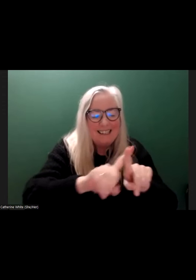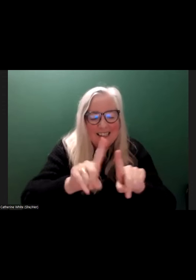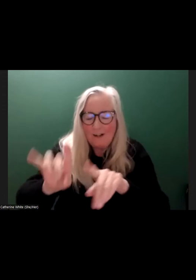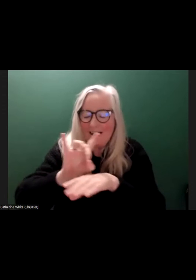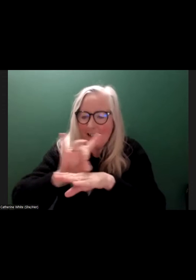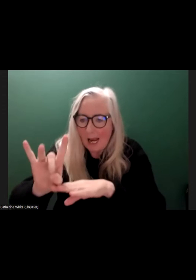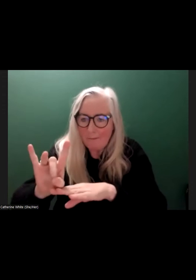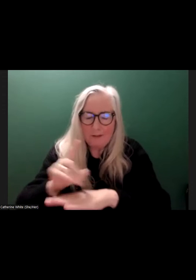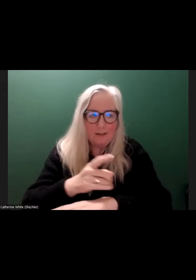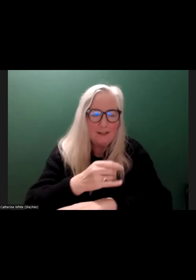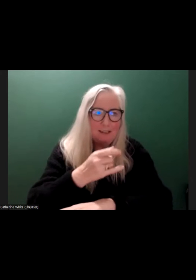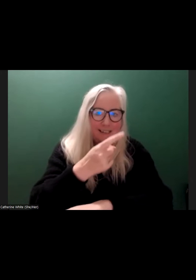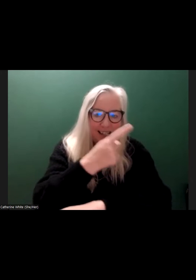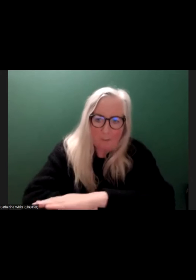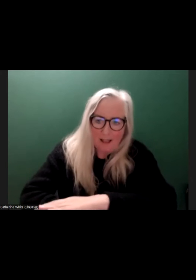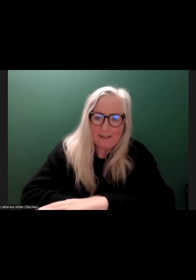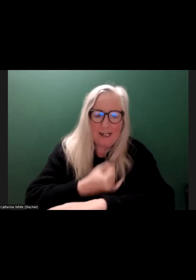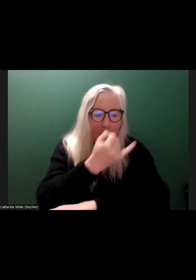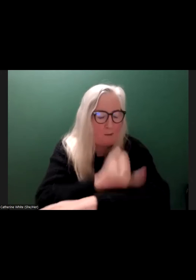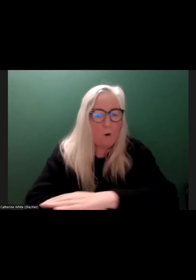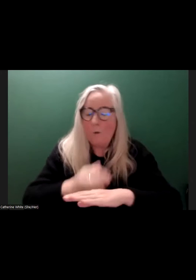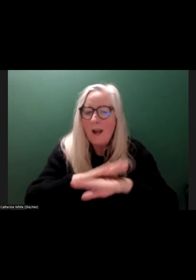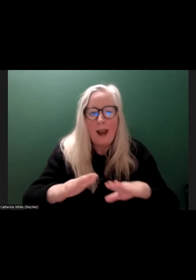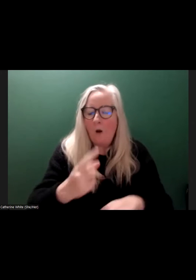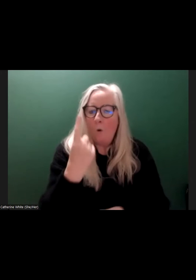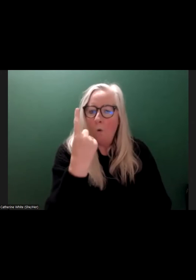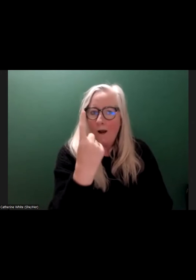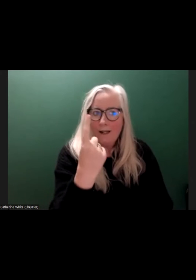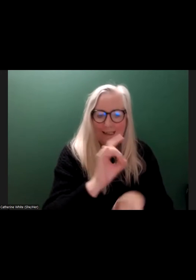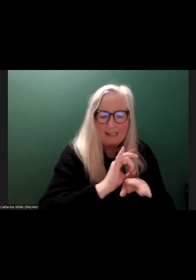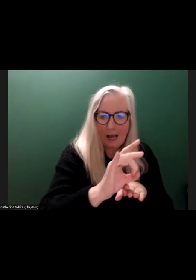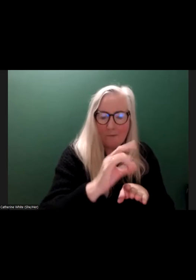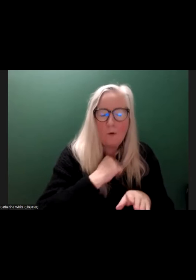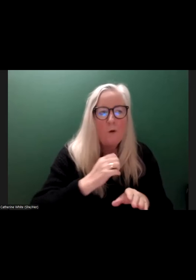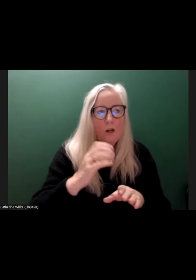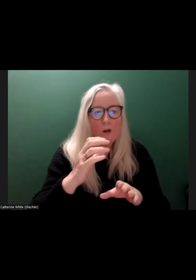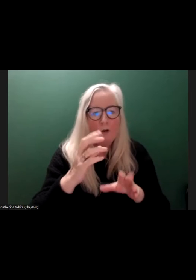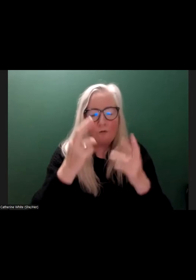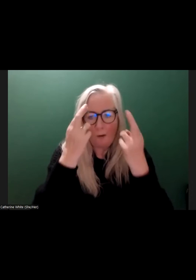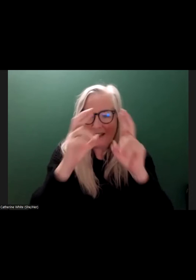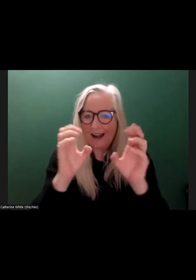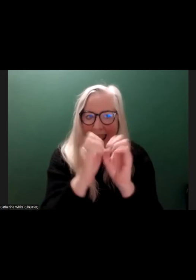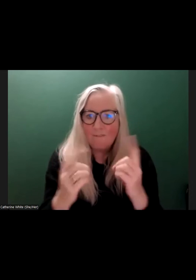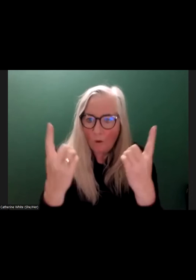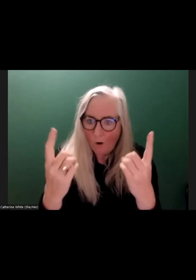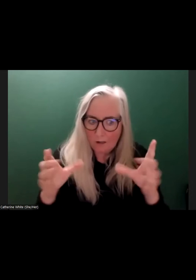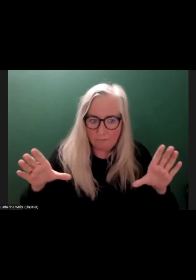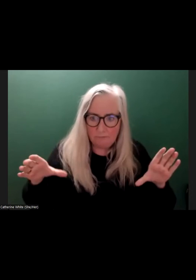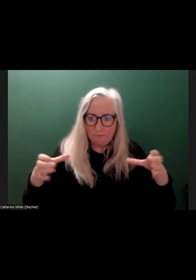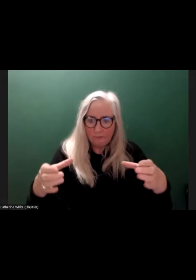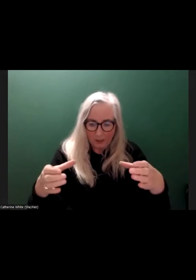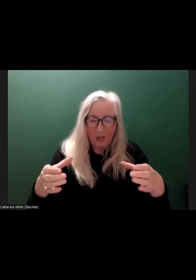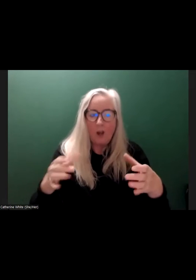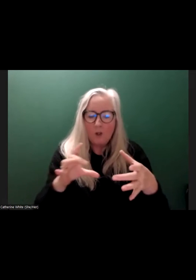disabilities or impairments. So we don't just represent one type of person, we represent everyone. And we do that by